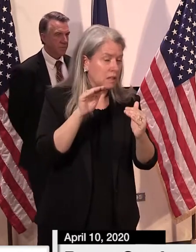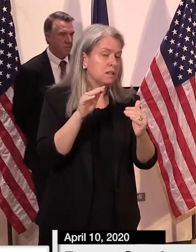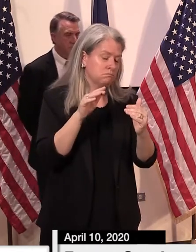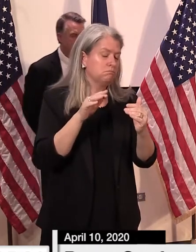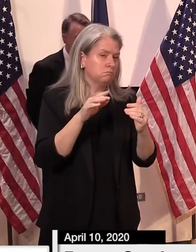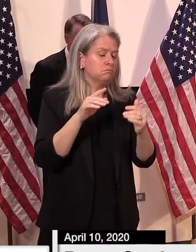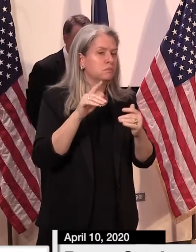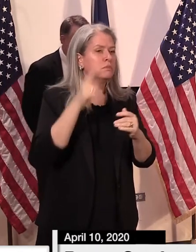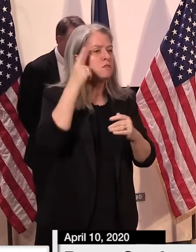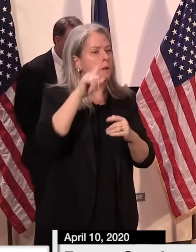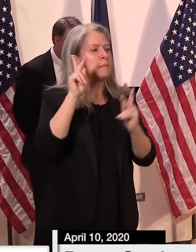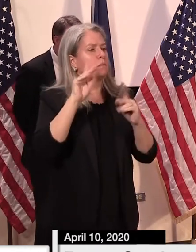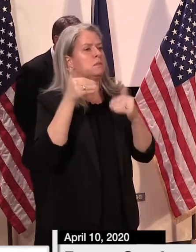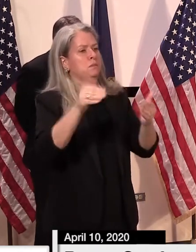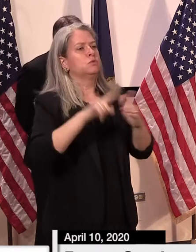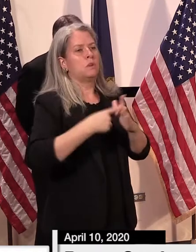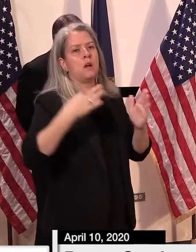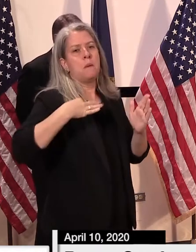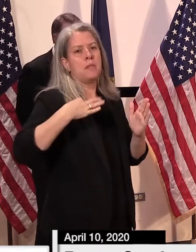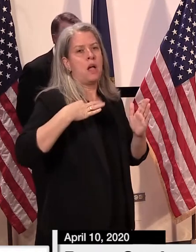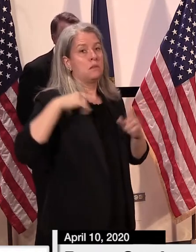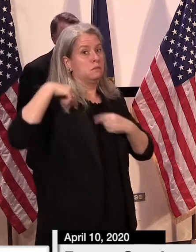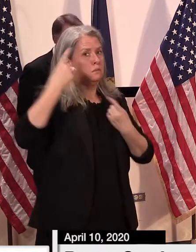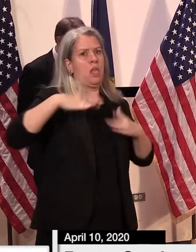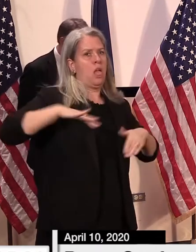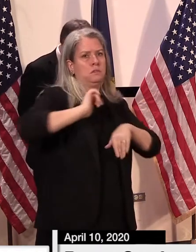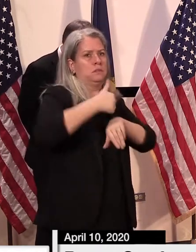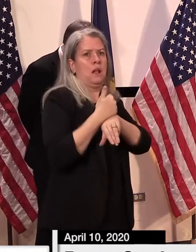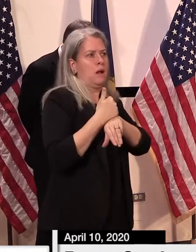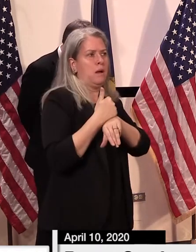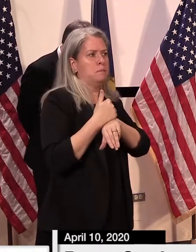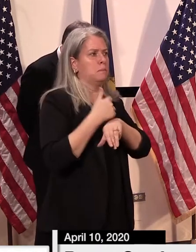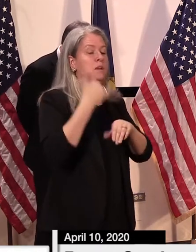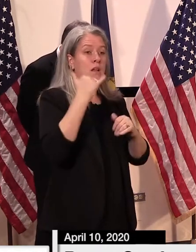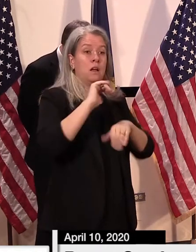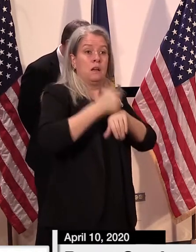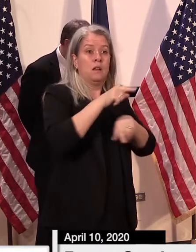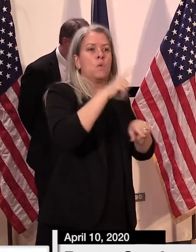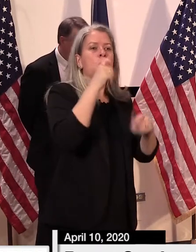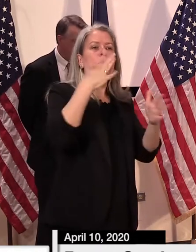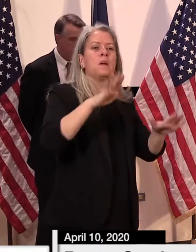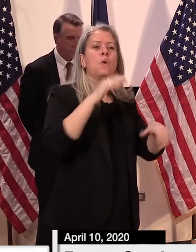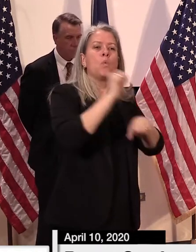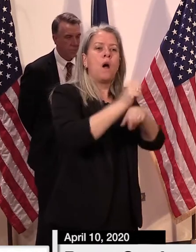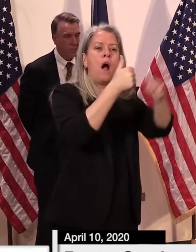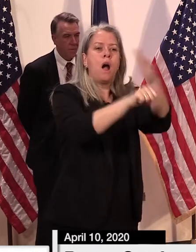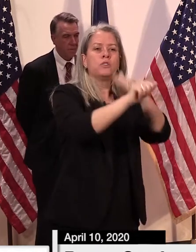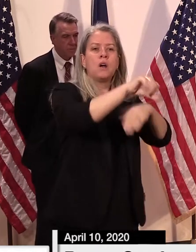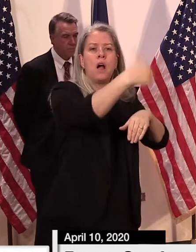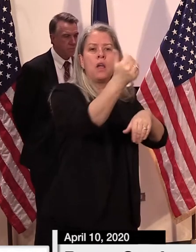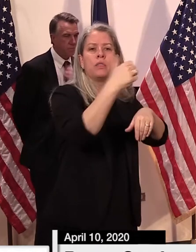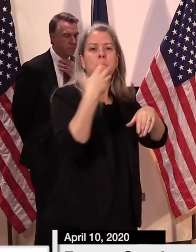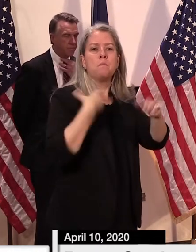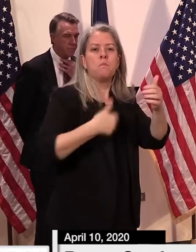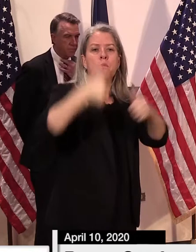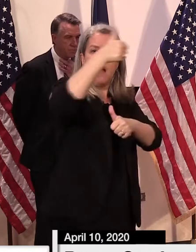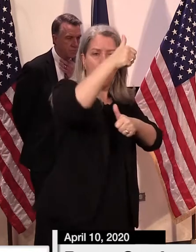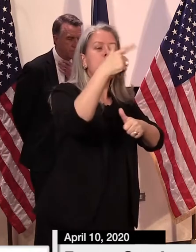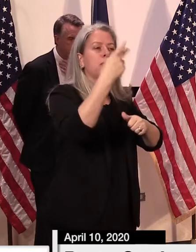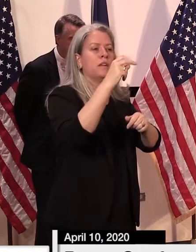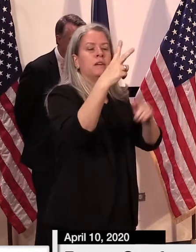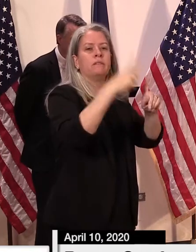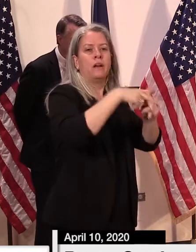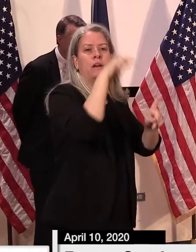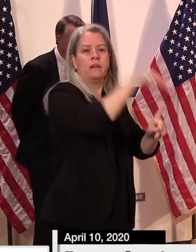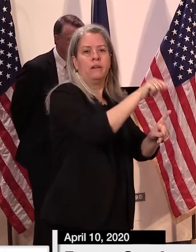early as next week. And we'll begin processing those payments shortly thereafter. We are also partnering with a third